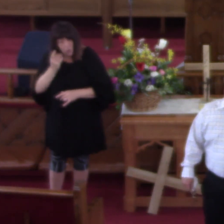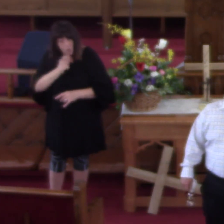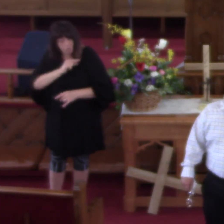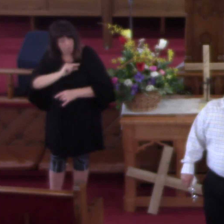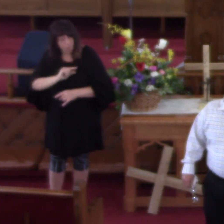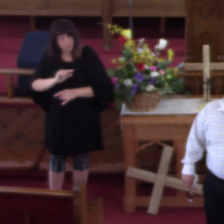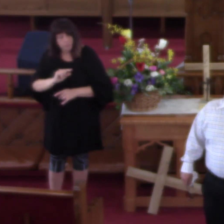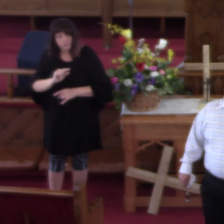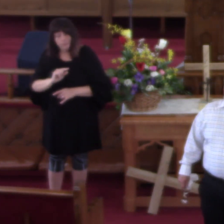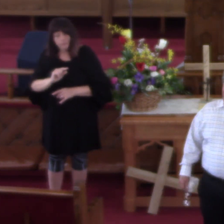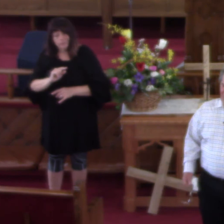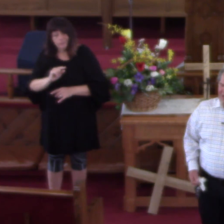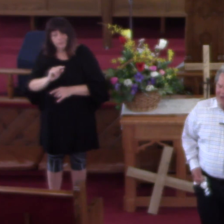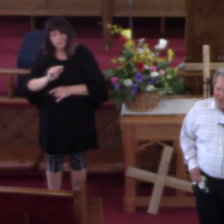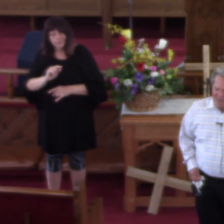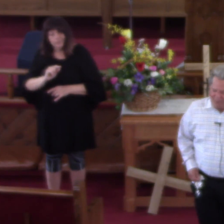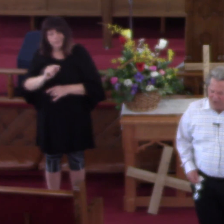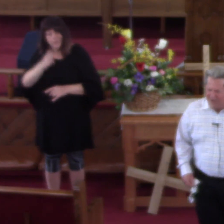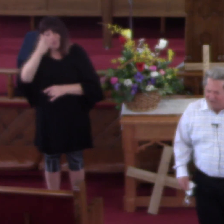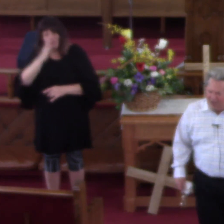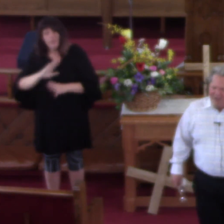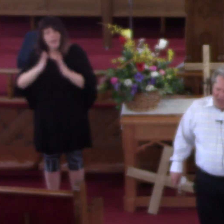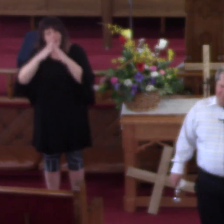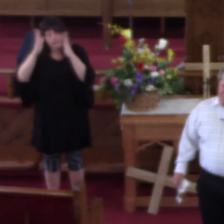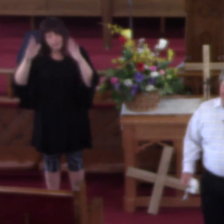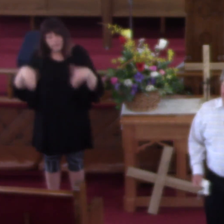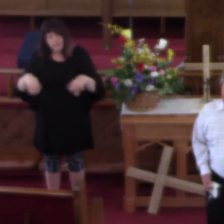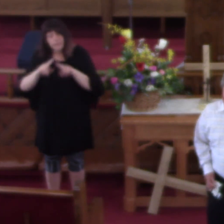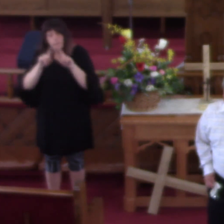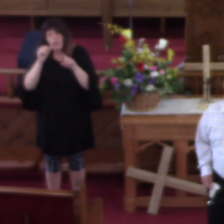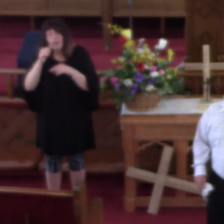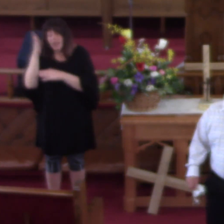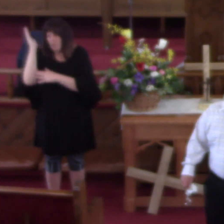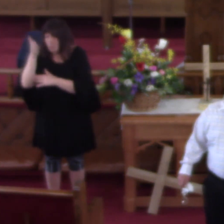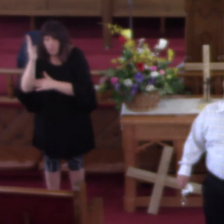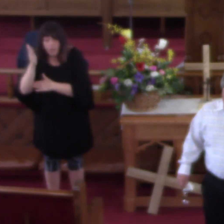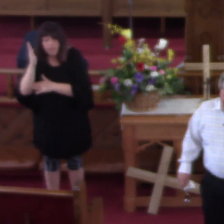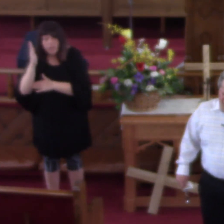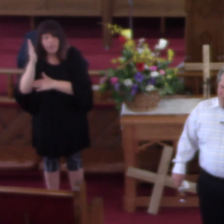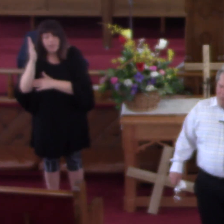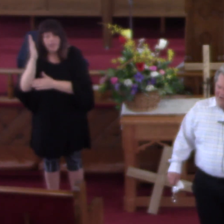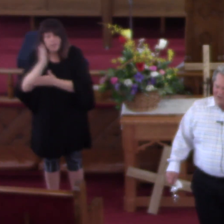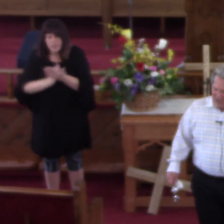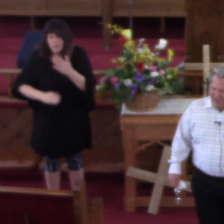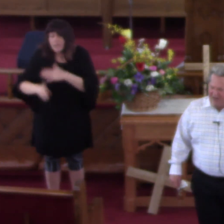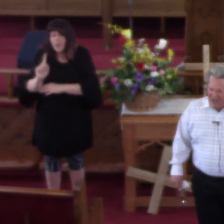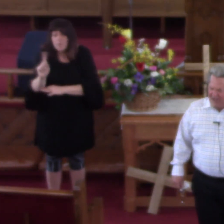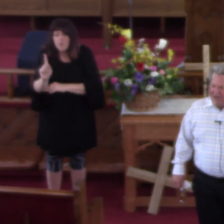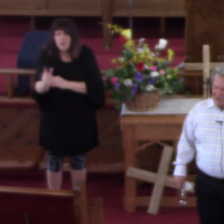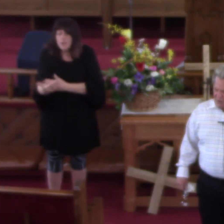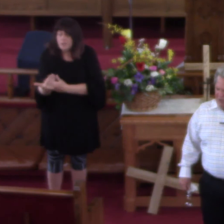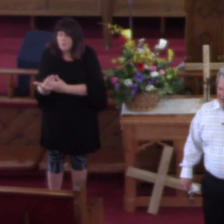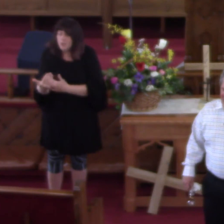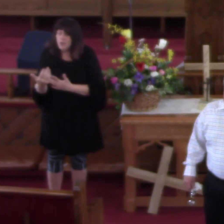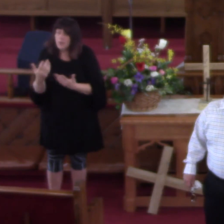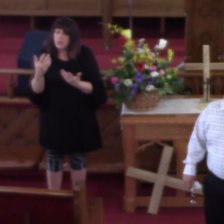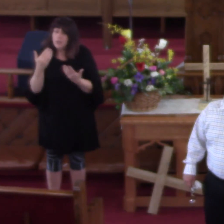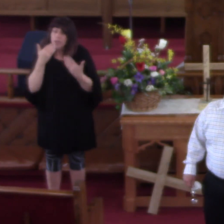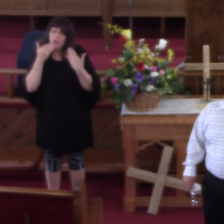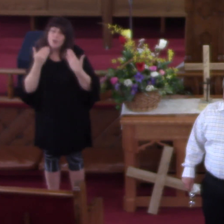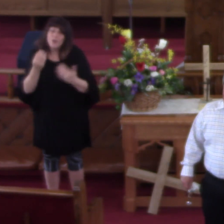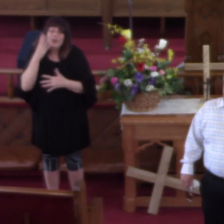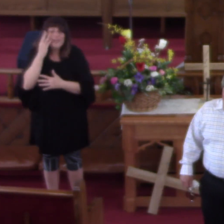And I Thought That I Might Be My Friend Preaching To Someone That Once Had A Good